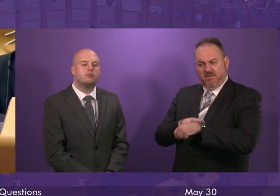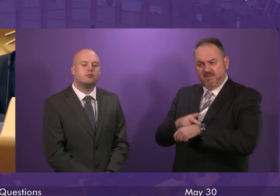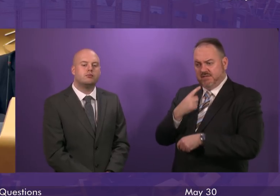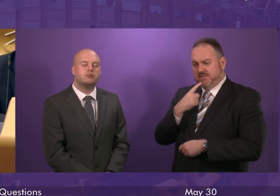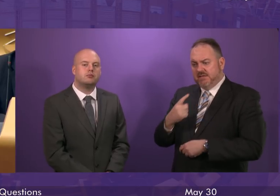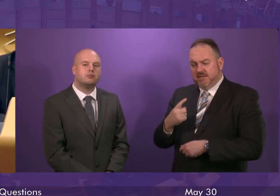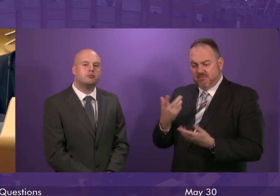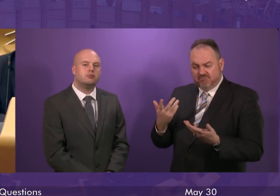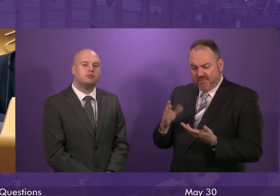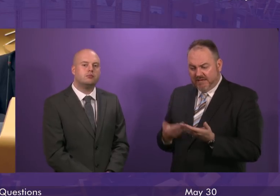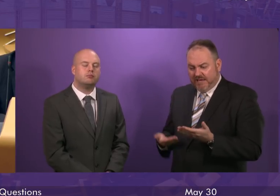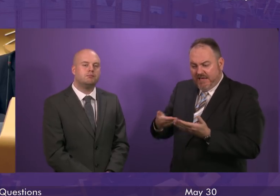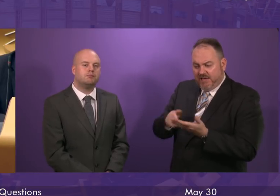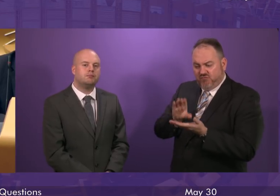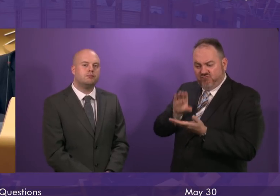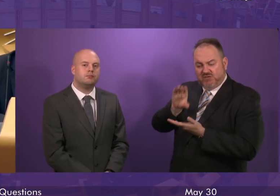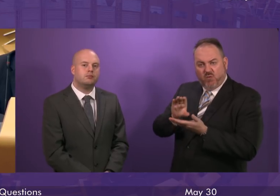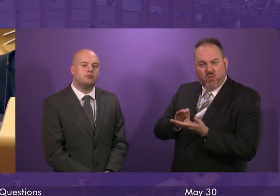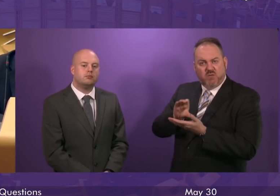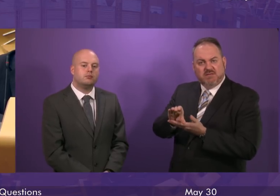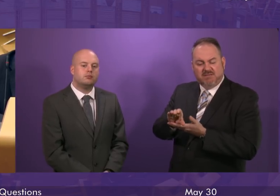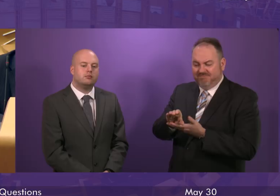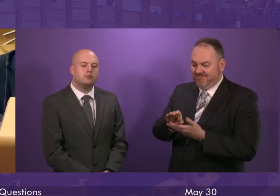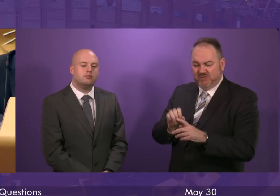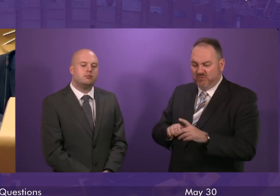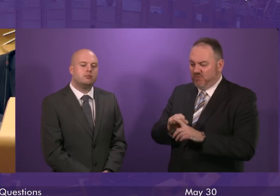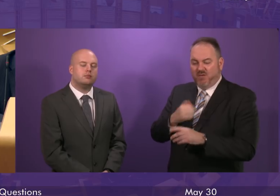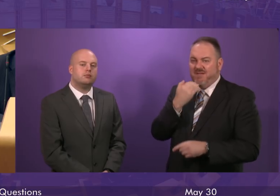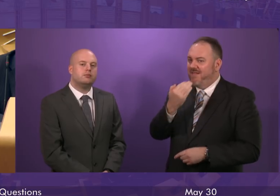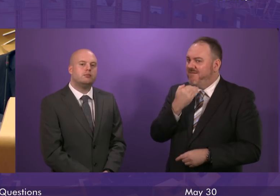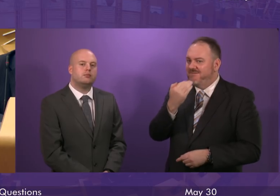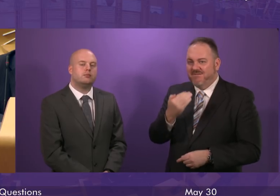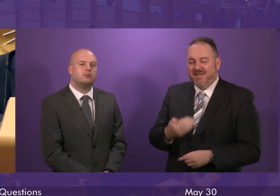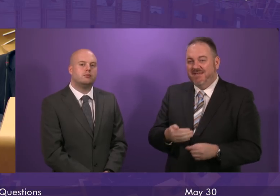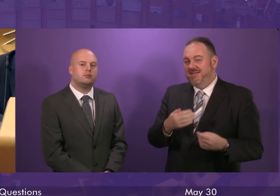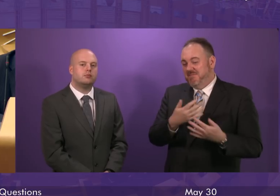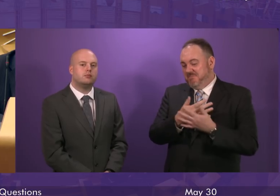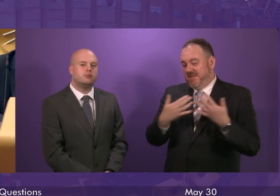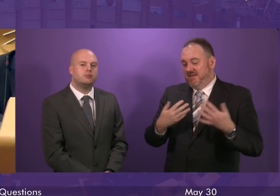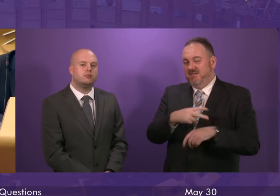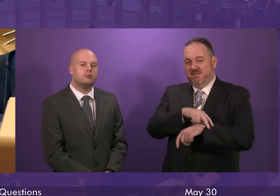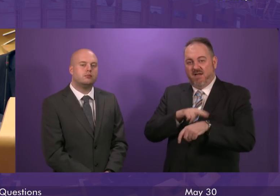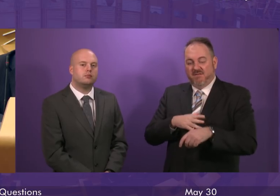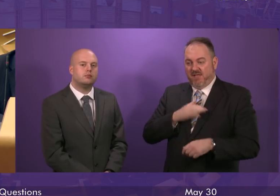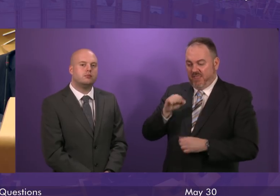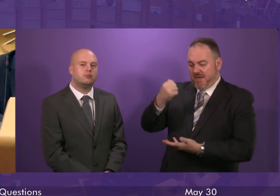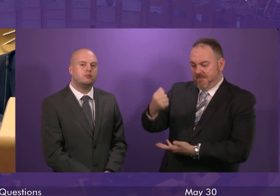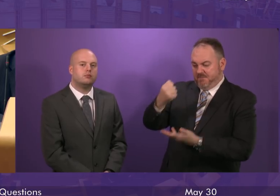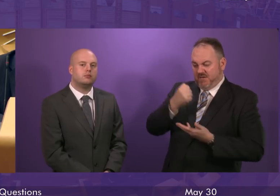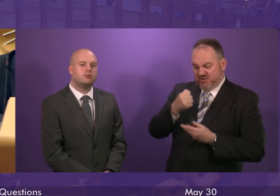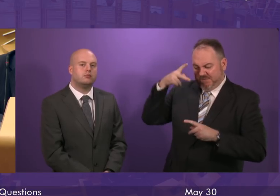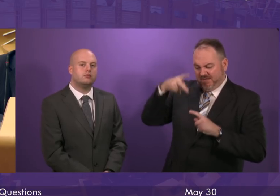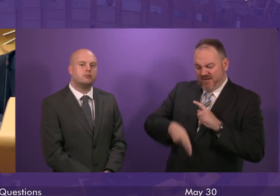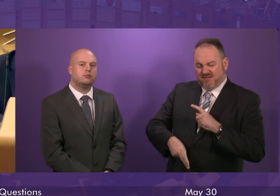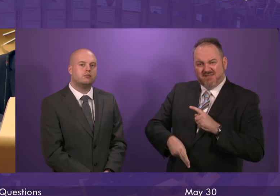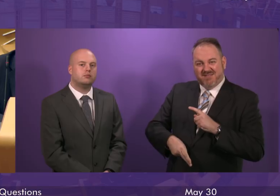resource for the service is not keeping up with demand over 7 out of 10 staff feel their team budget has been cut and last